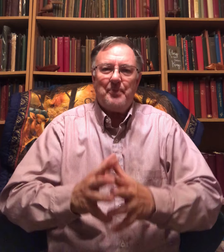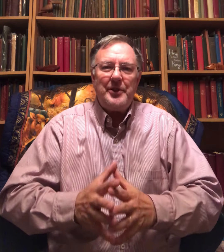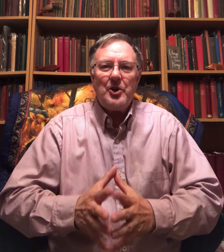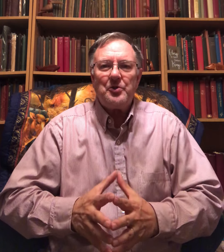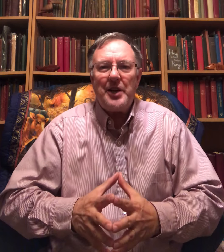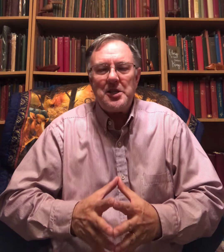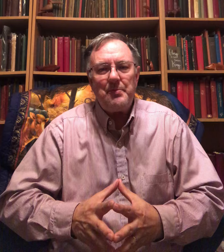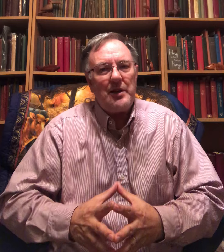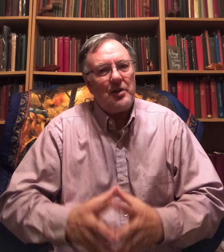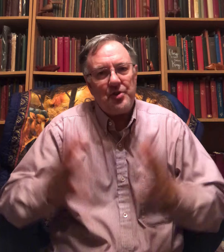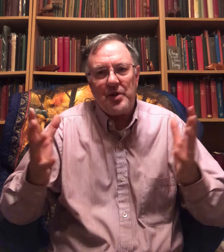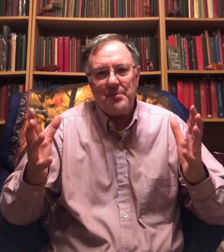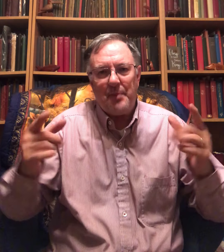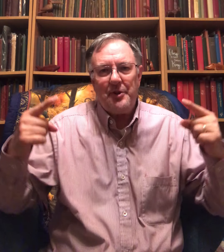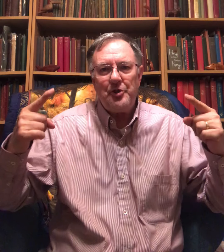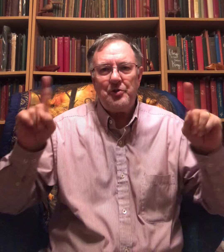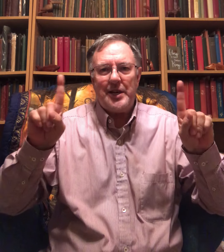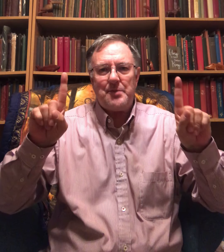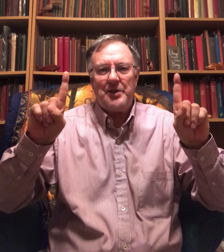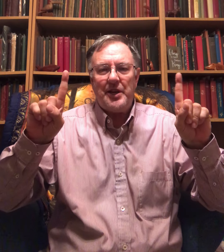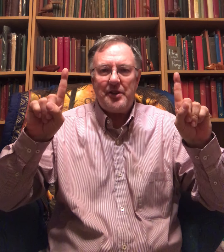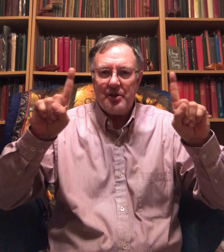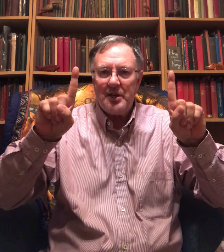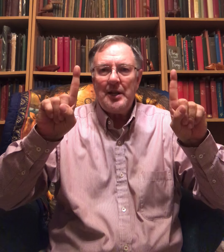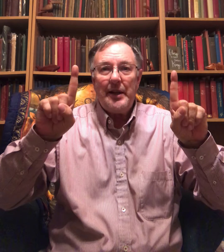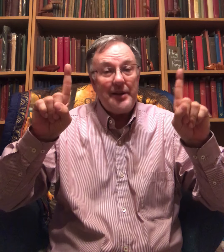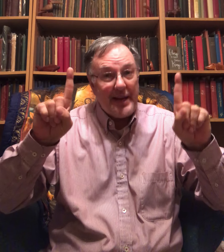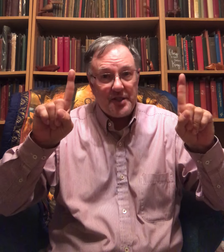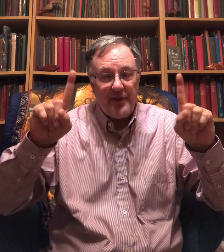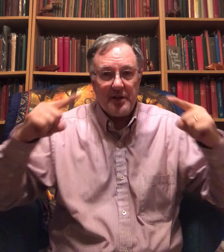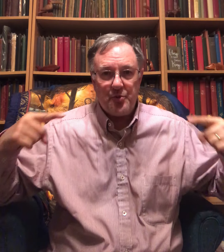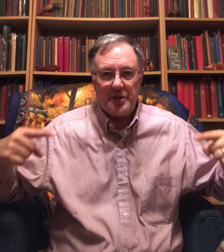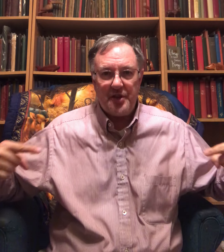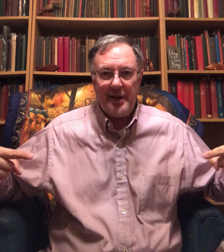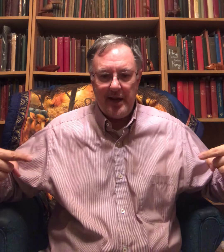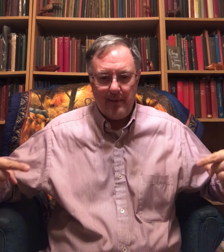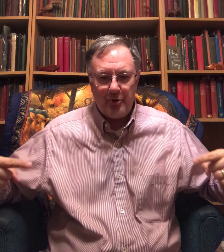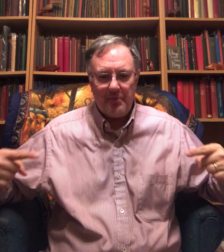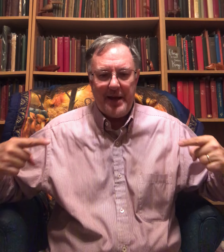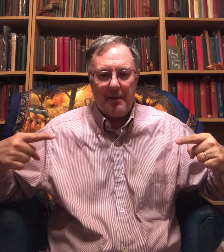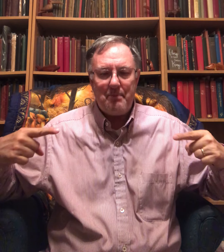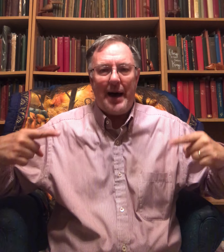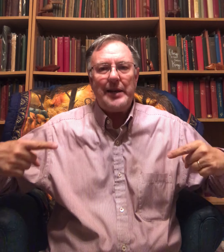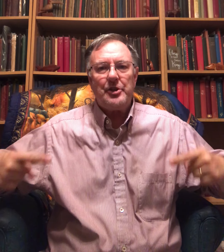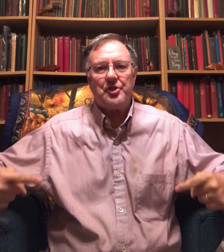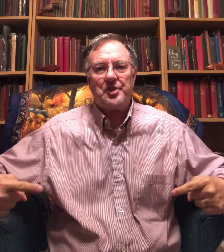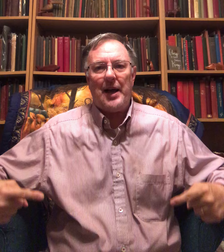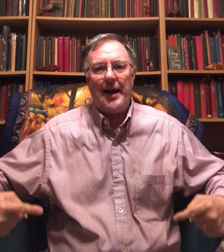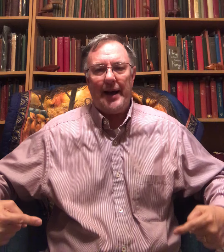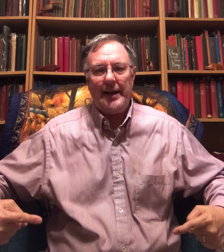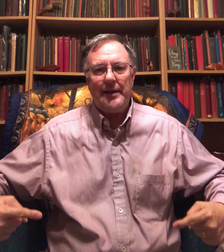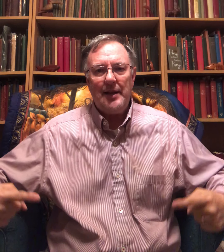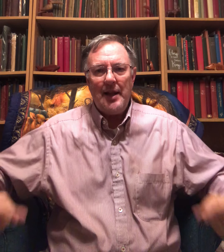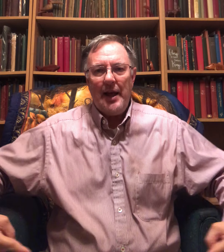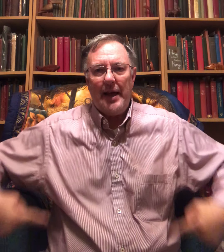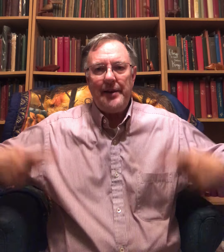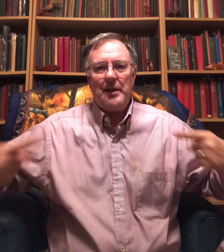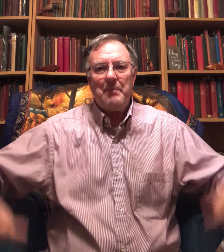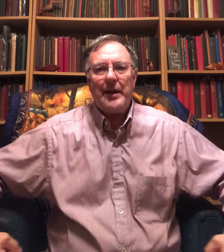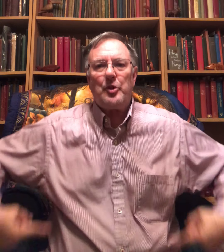up in the Old Testament. It also comes up in the New Testament. Take your index fingers once again and put them down by your side and then make